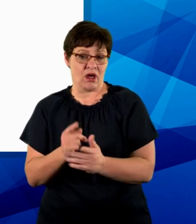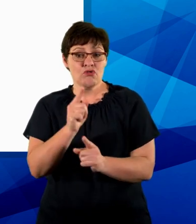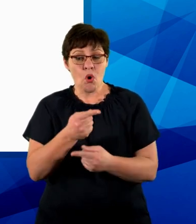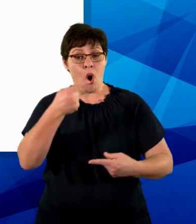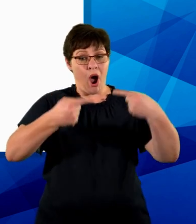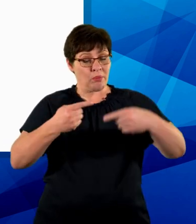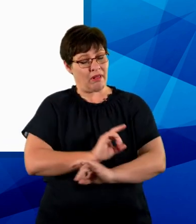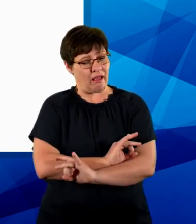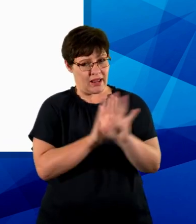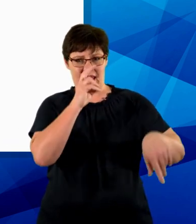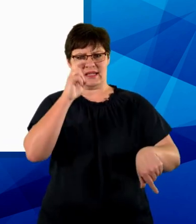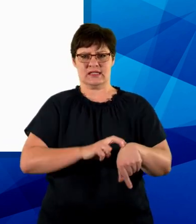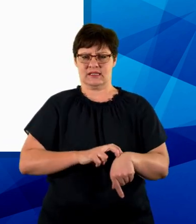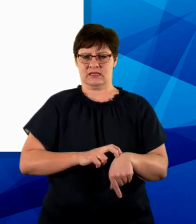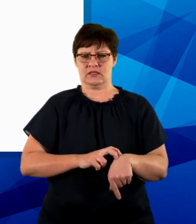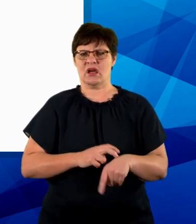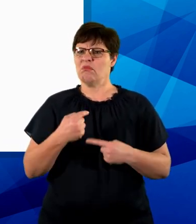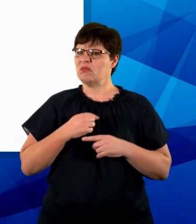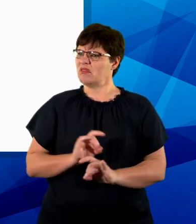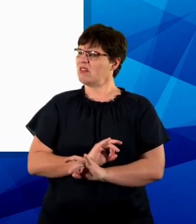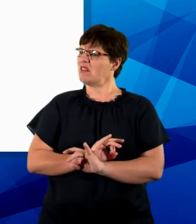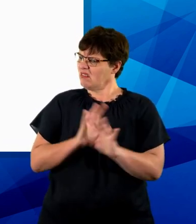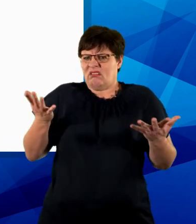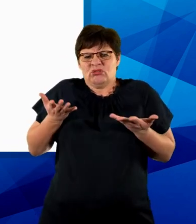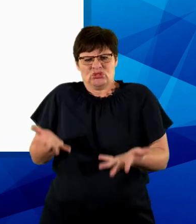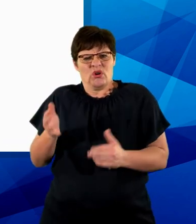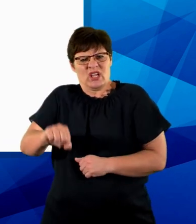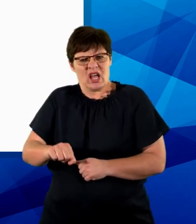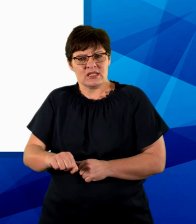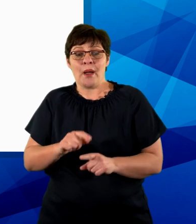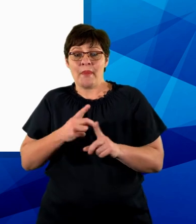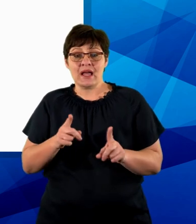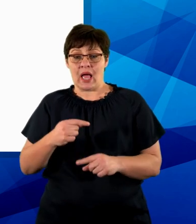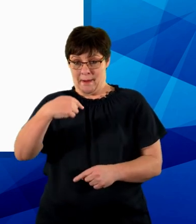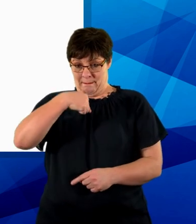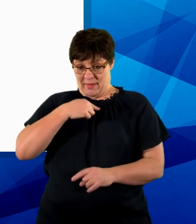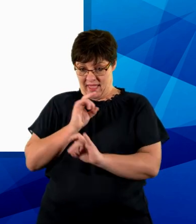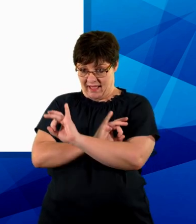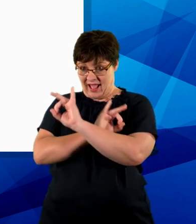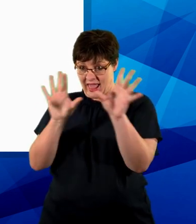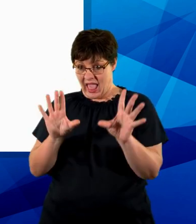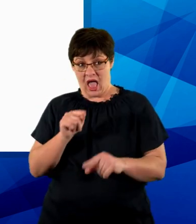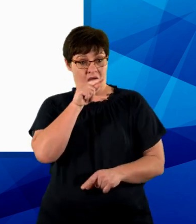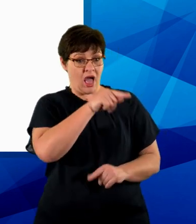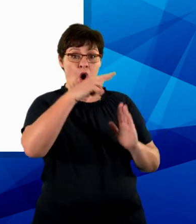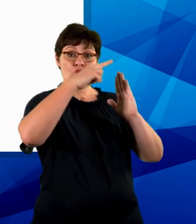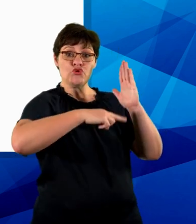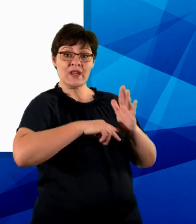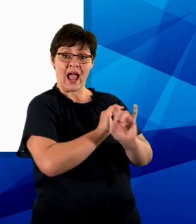To you it may feel like you are stating the obvious. But remember what seems obvious to you is not necessarily